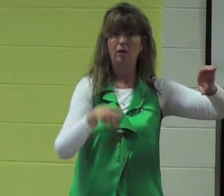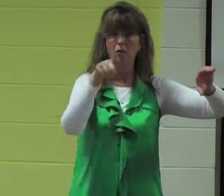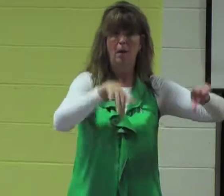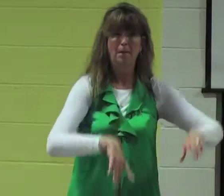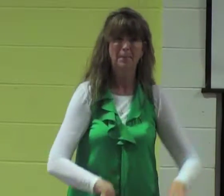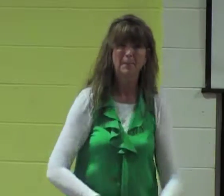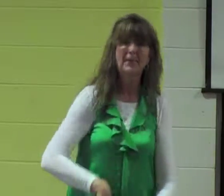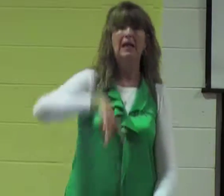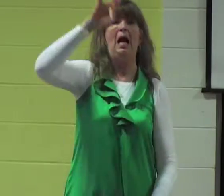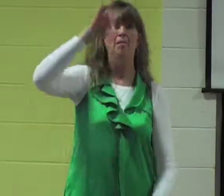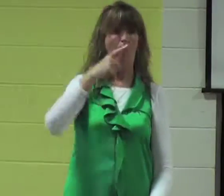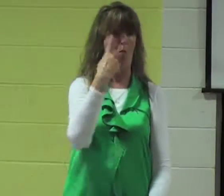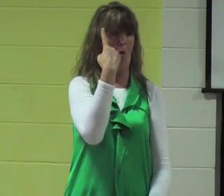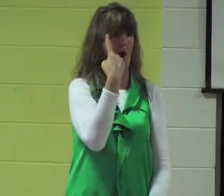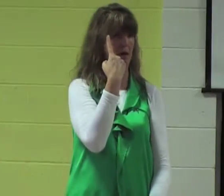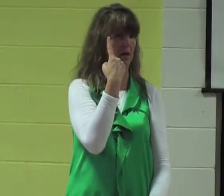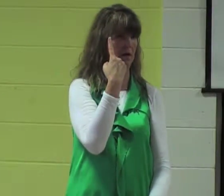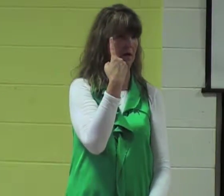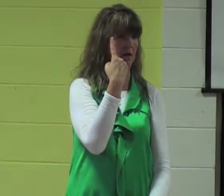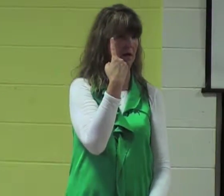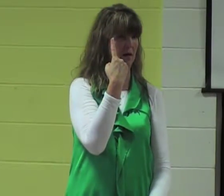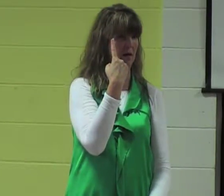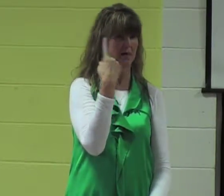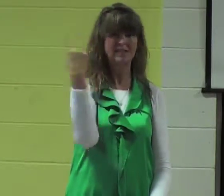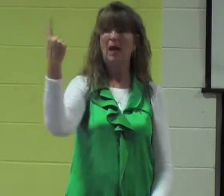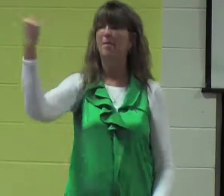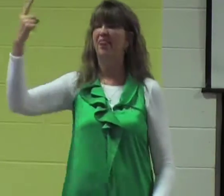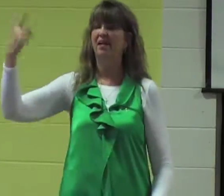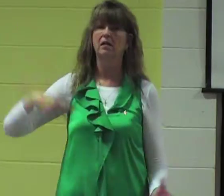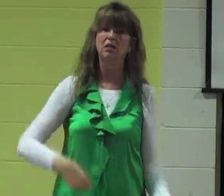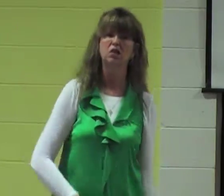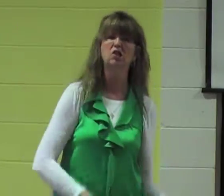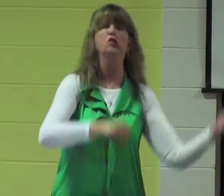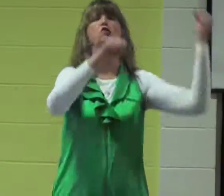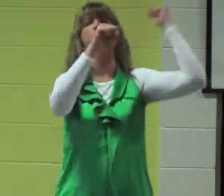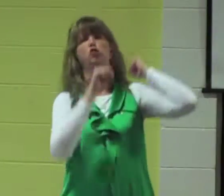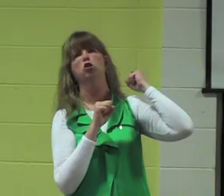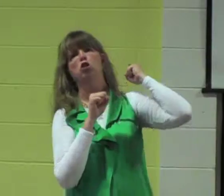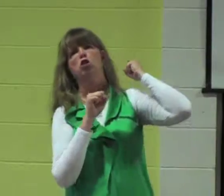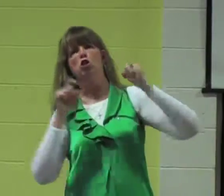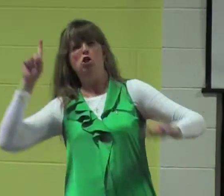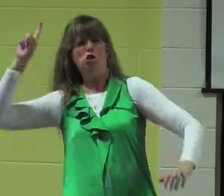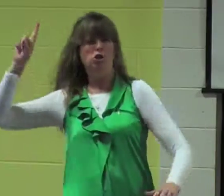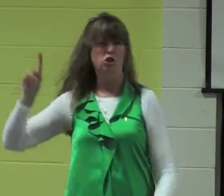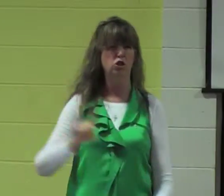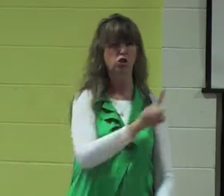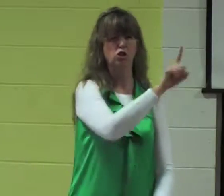cross had two parts the vertical and the horizontal section. They had to carry one of those parts